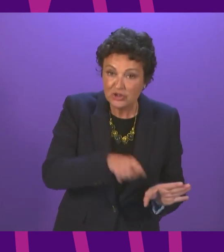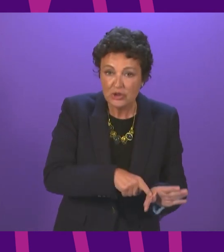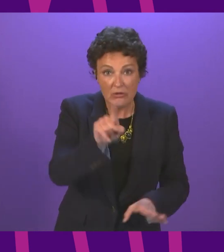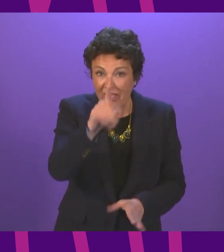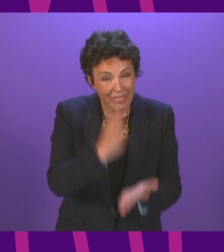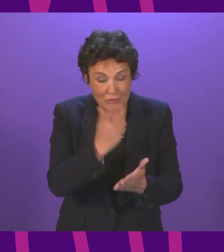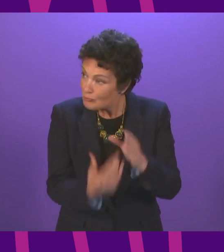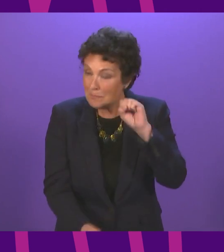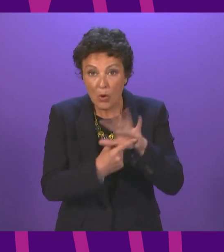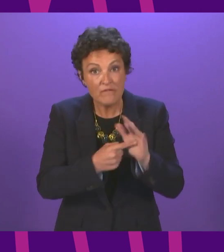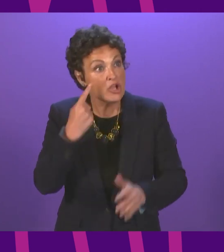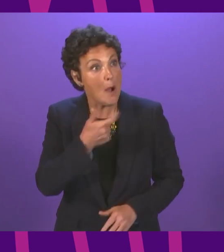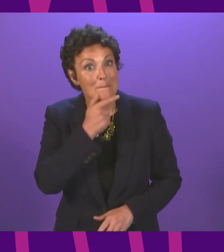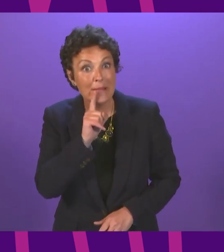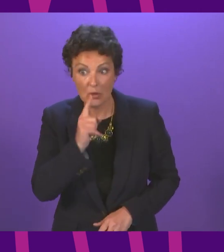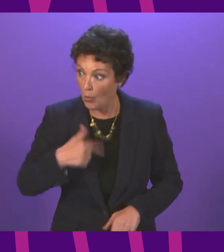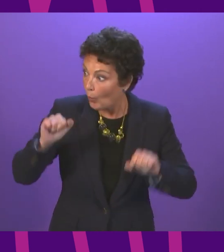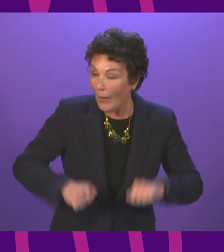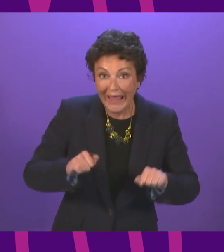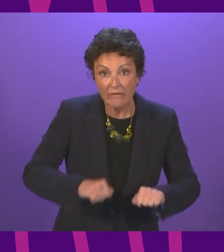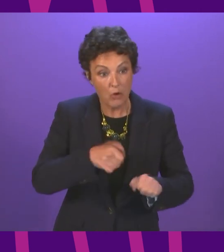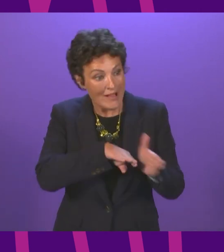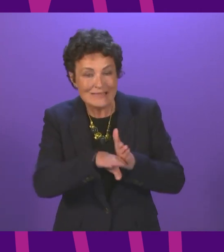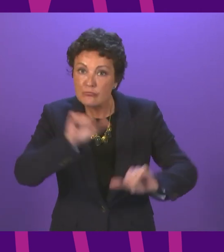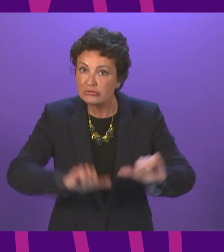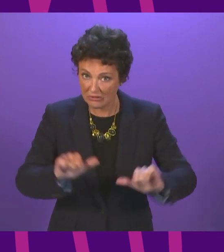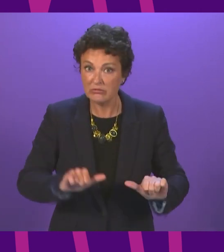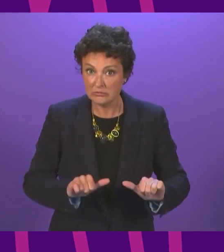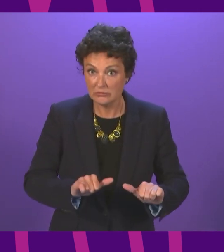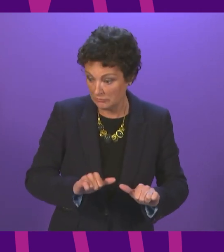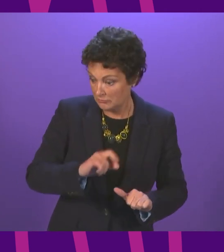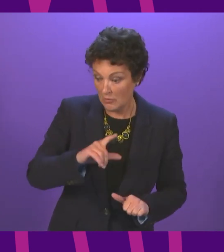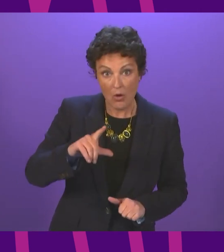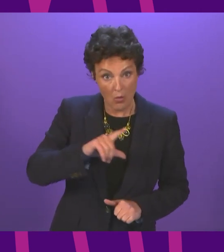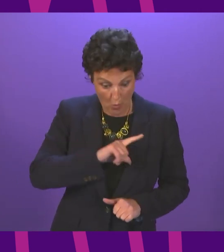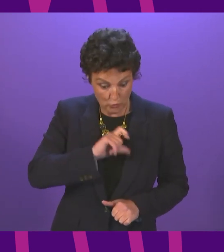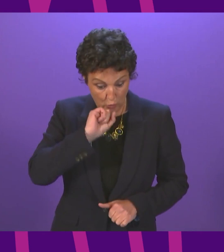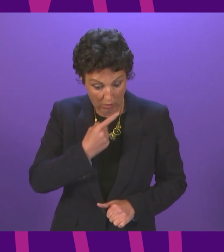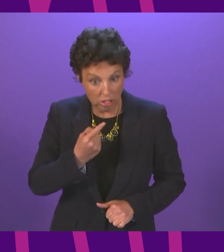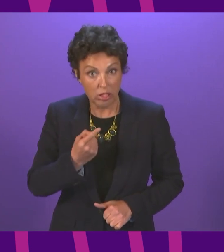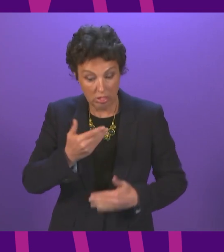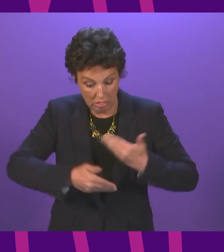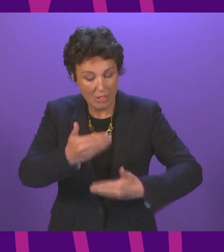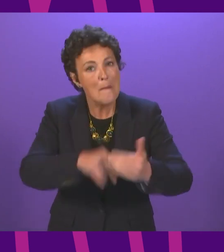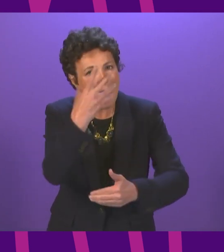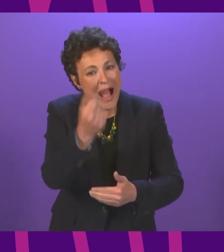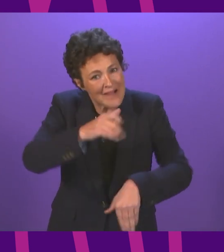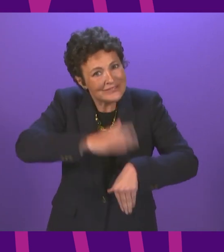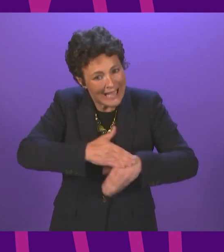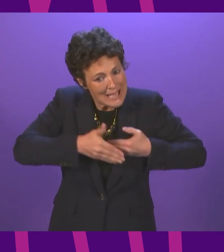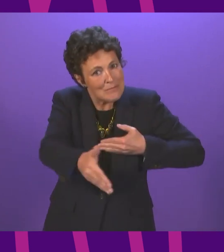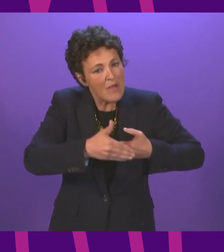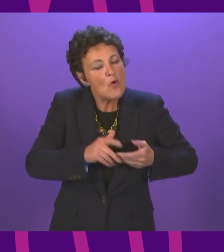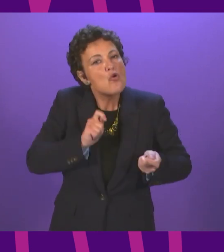of course, young people will be getting their grades over the course of this weekend into tomorrow. But there is time for reform